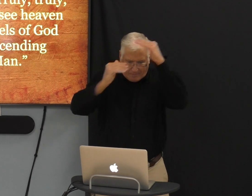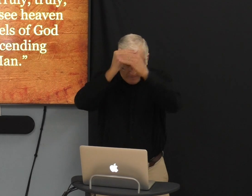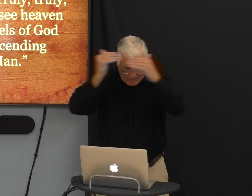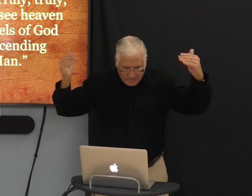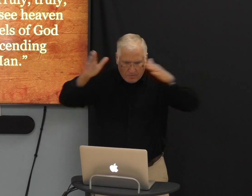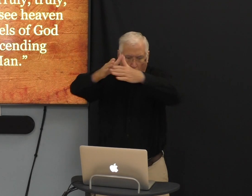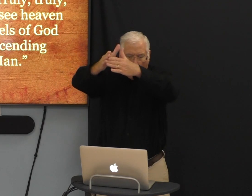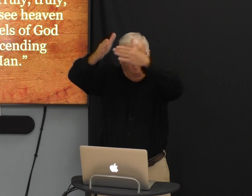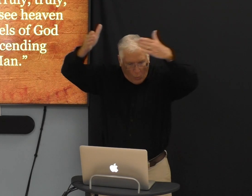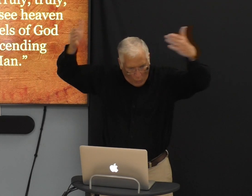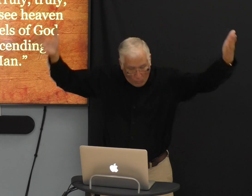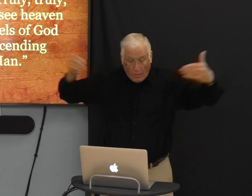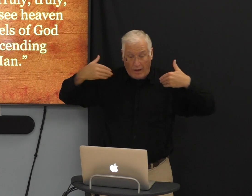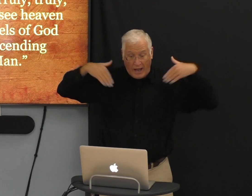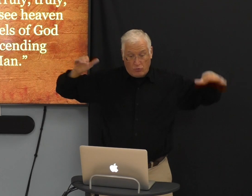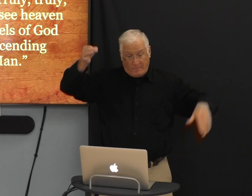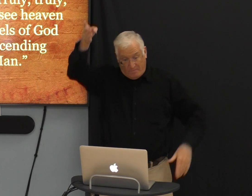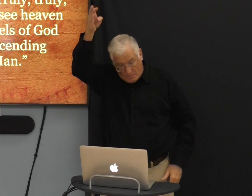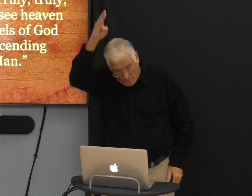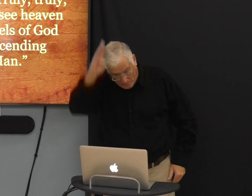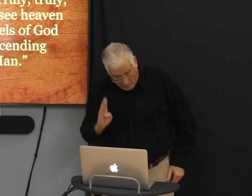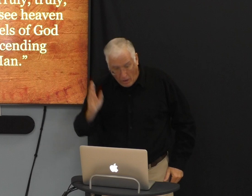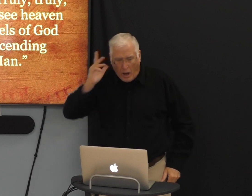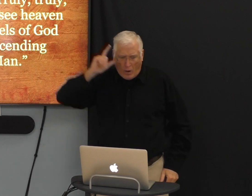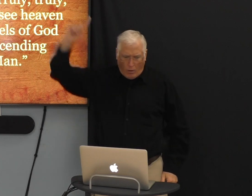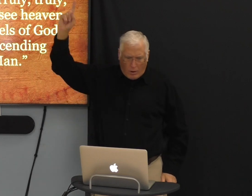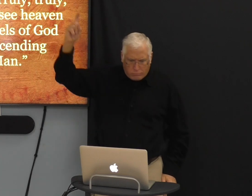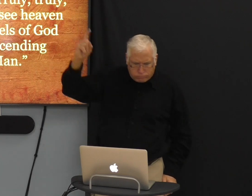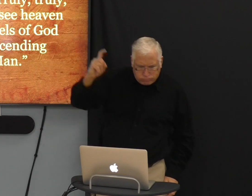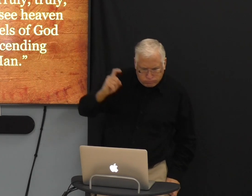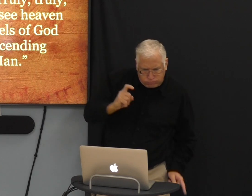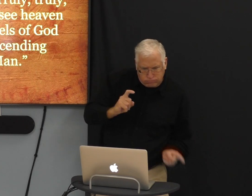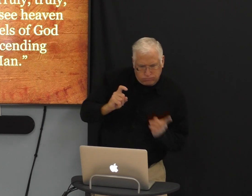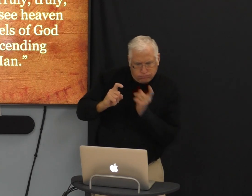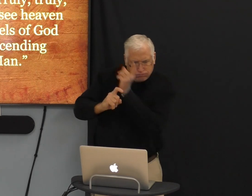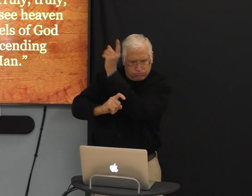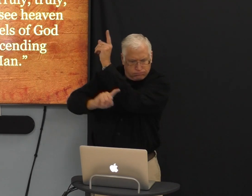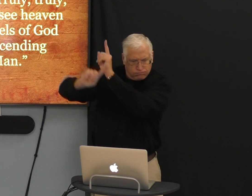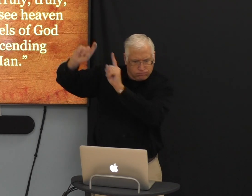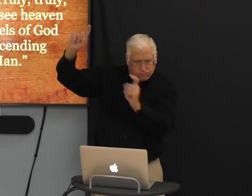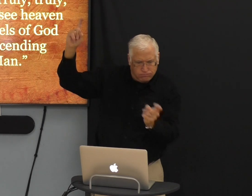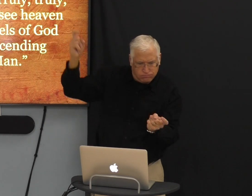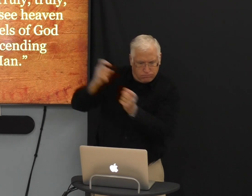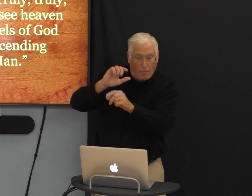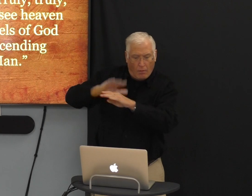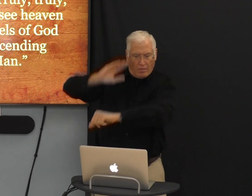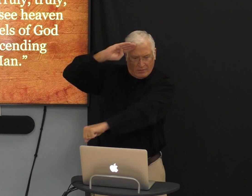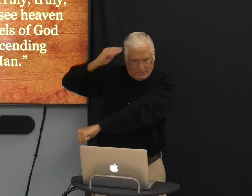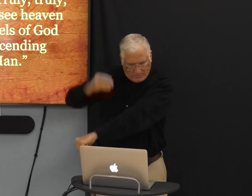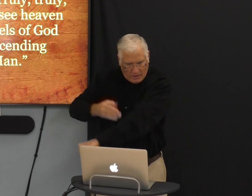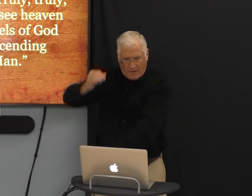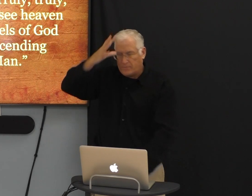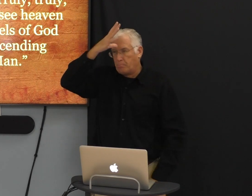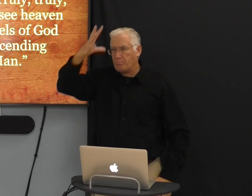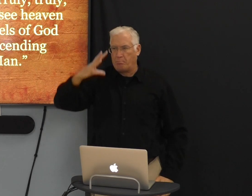will see heaven open. And the angels of God will ascend and descend on the son of man.